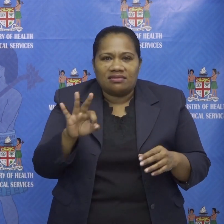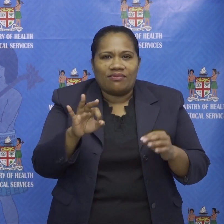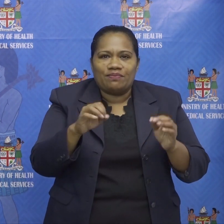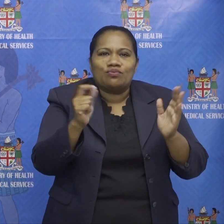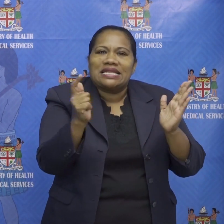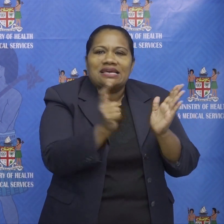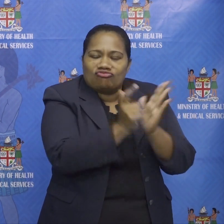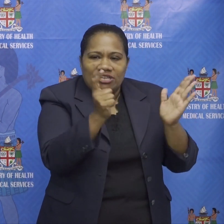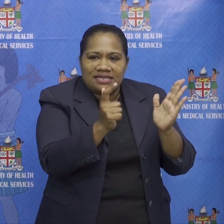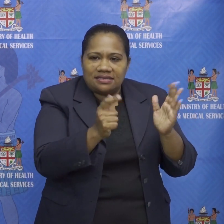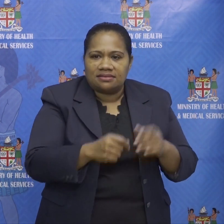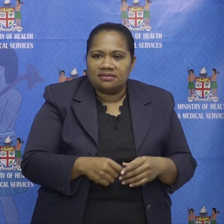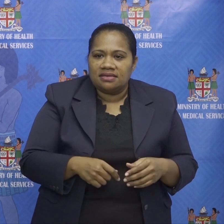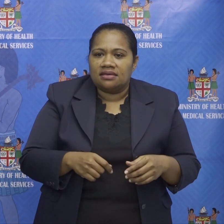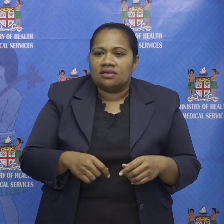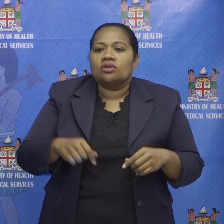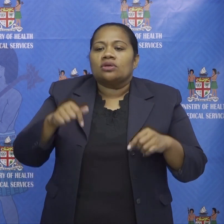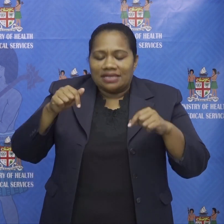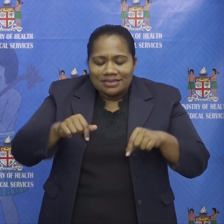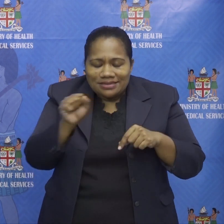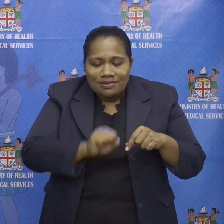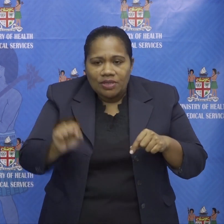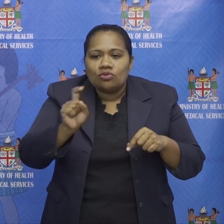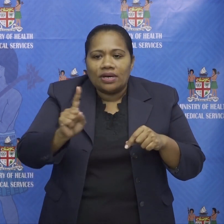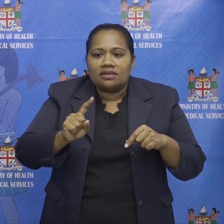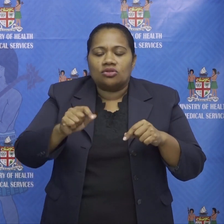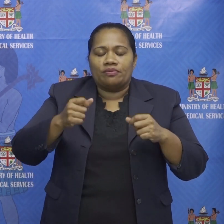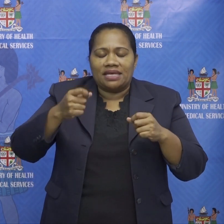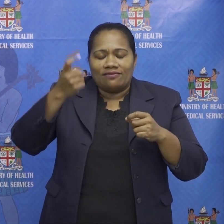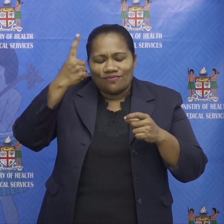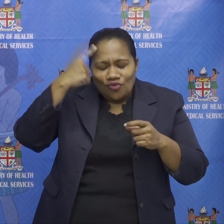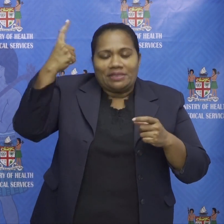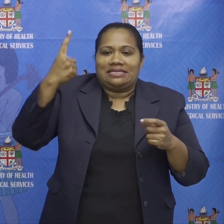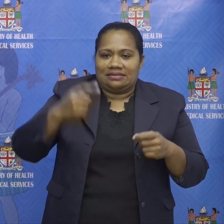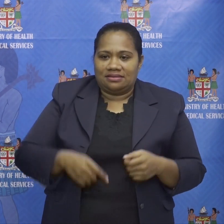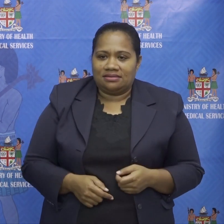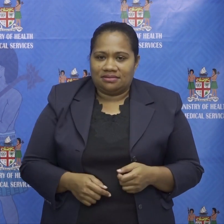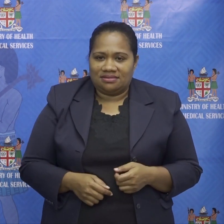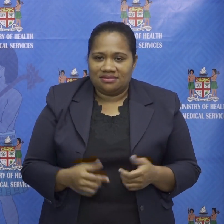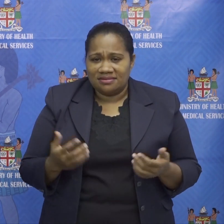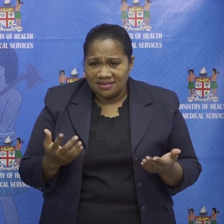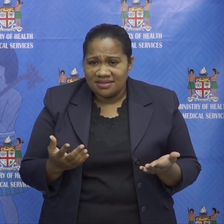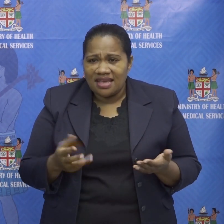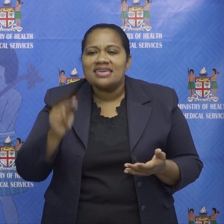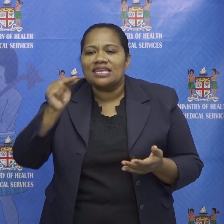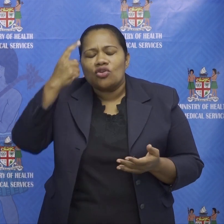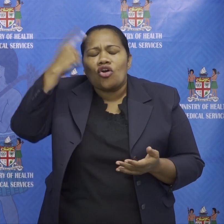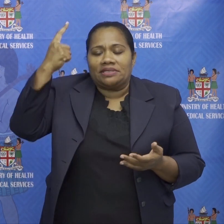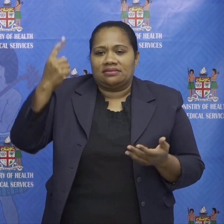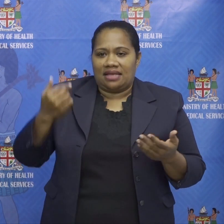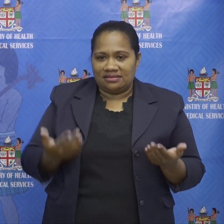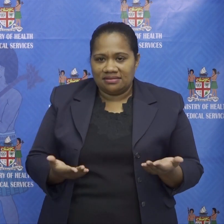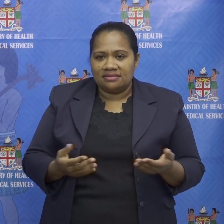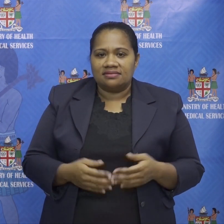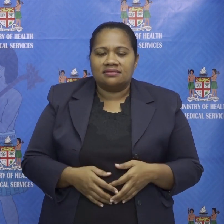that we upsurge the amount of common sense what i need is good sense has to become common sense and at